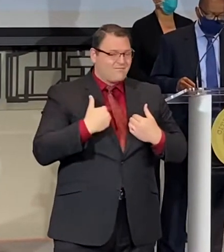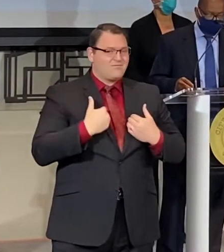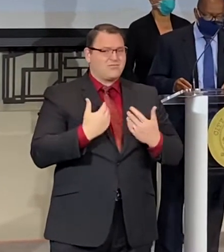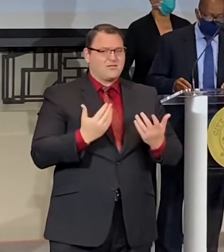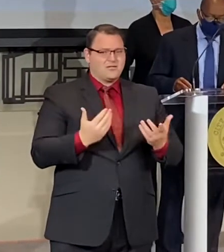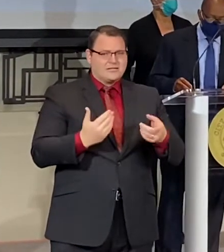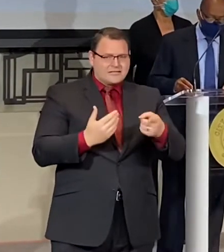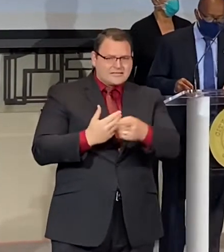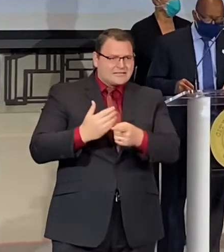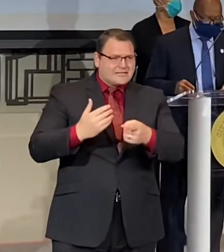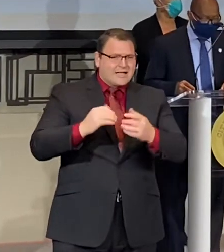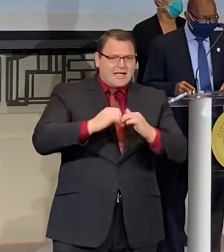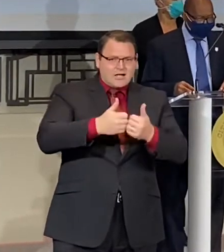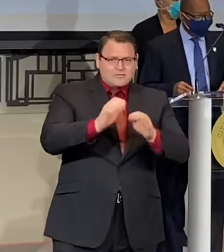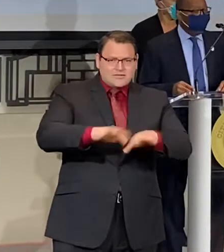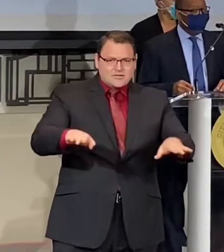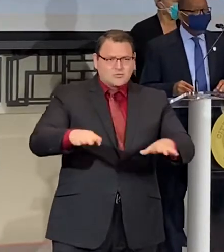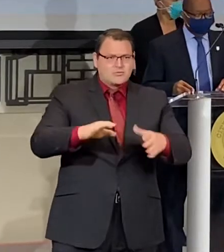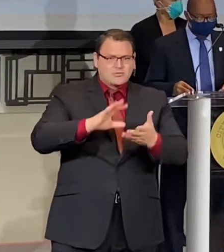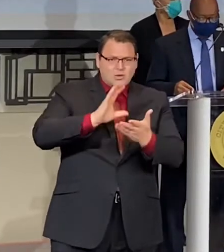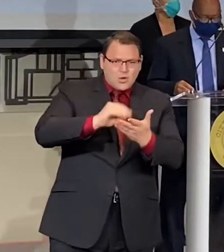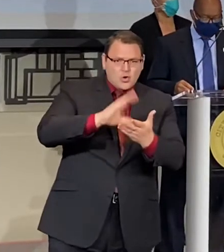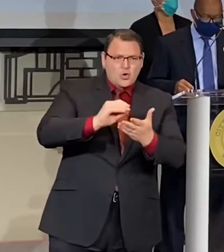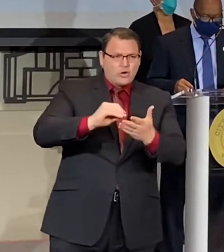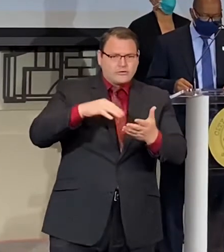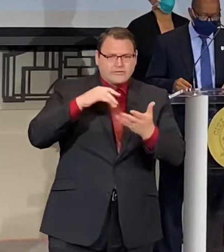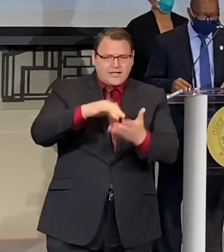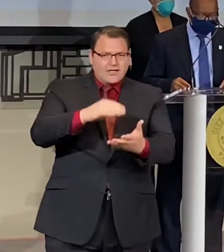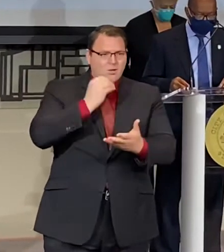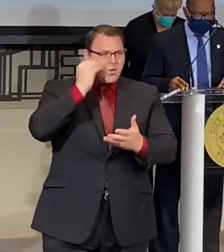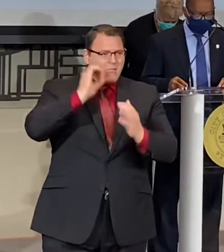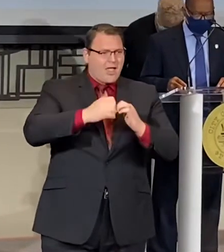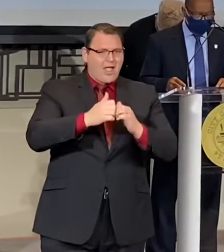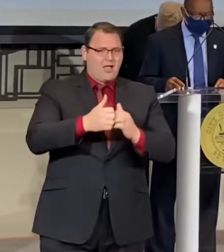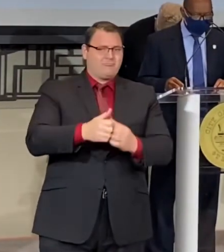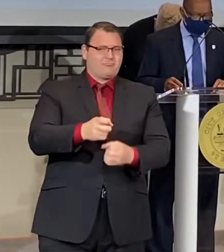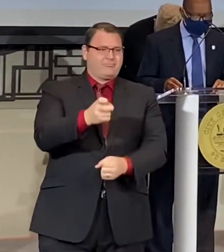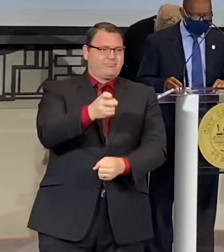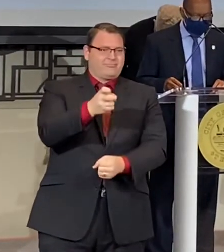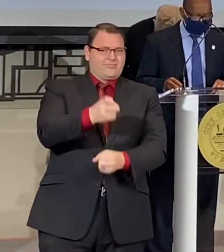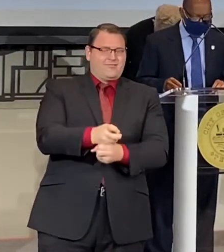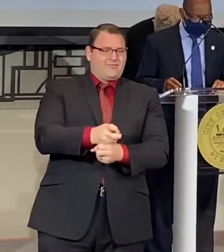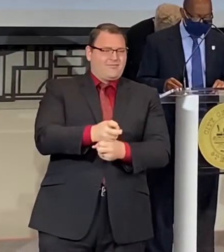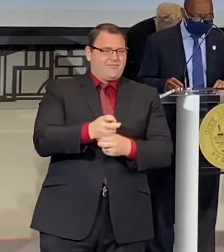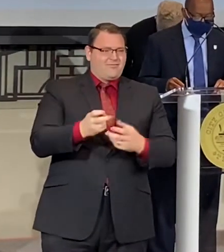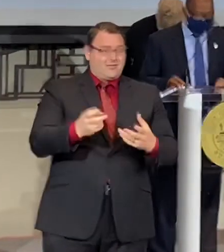when schools began to close in March, many of the school districts had to pivot to implement online learning.